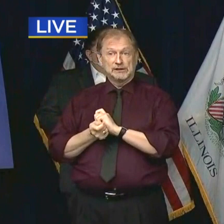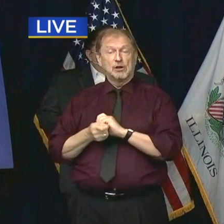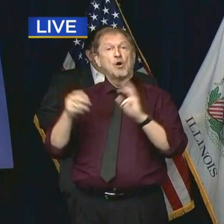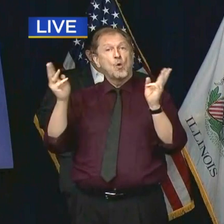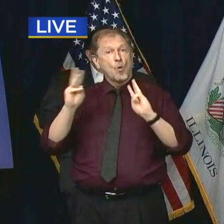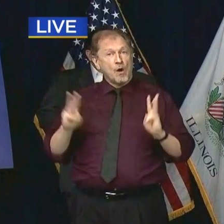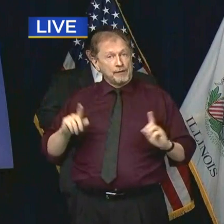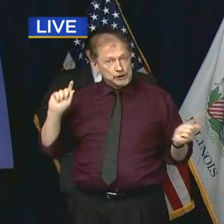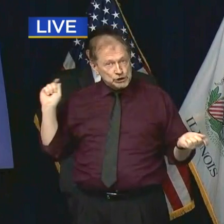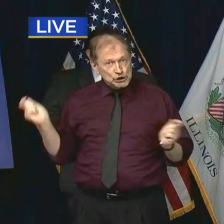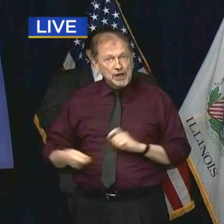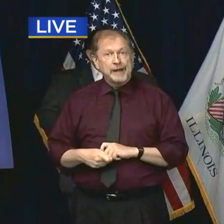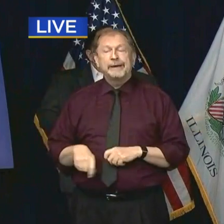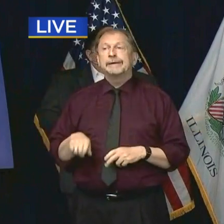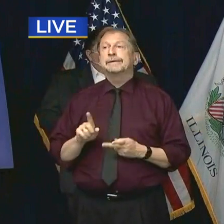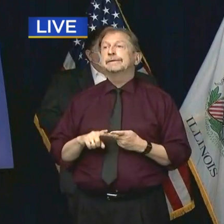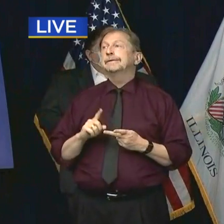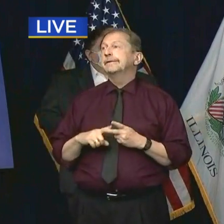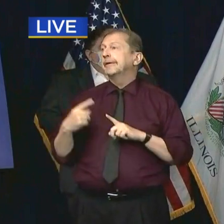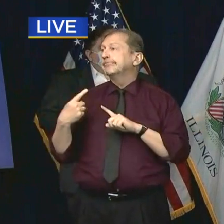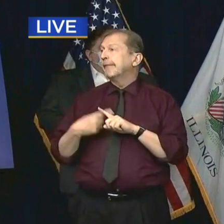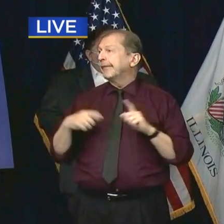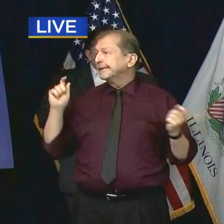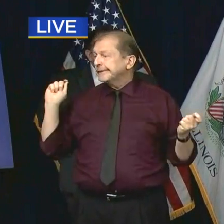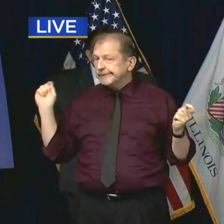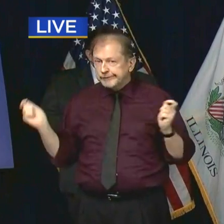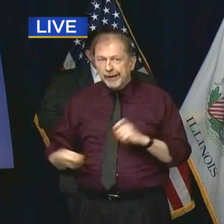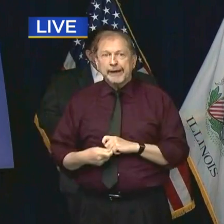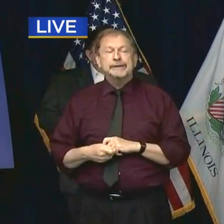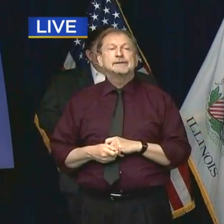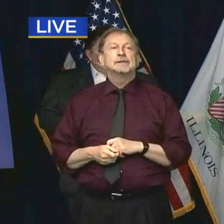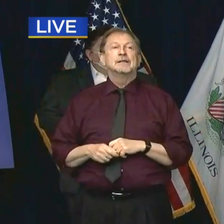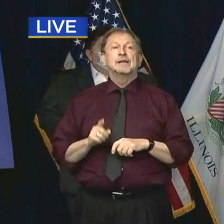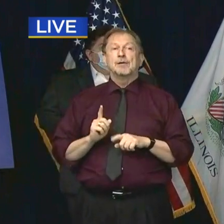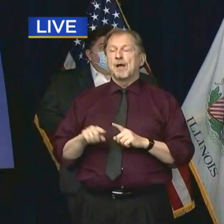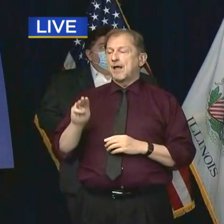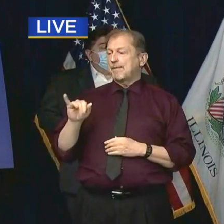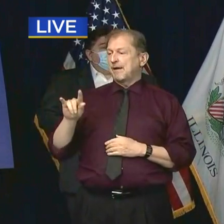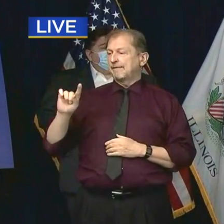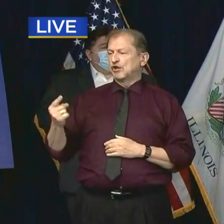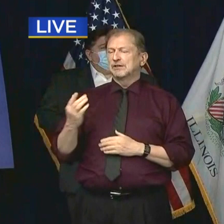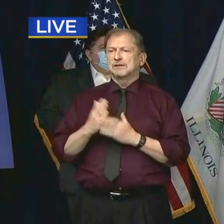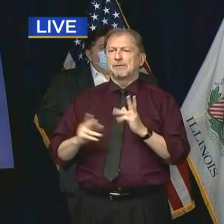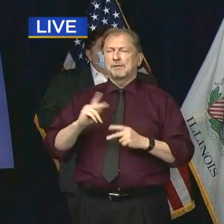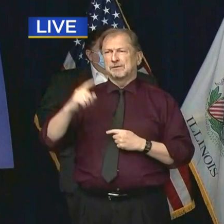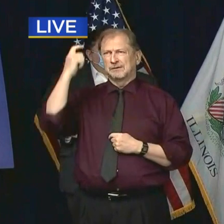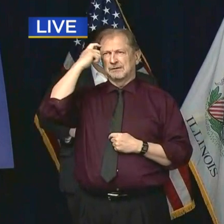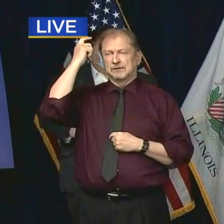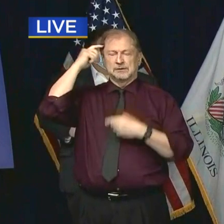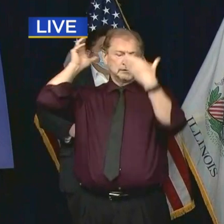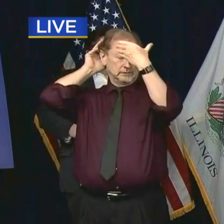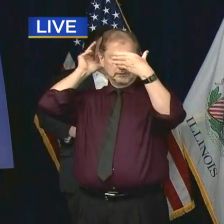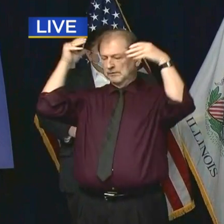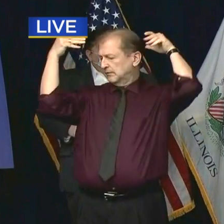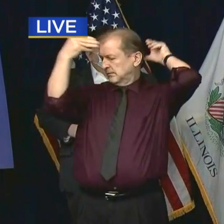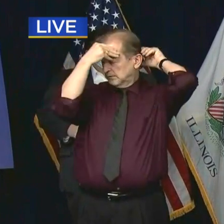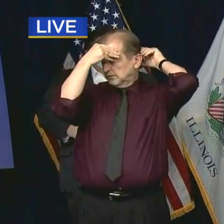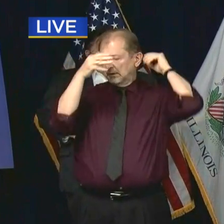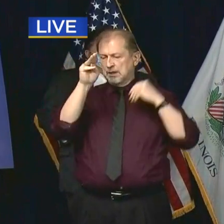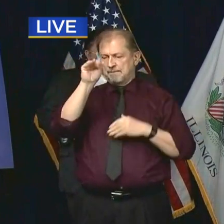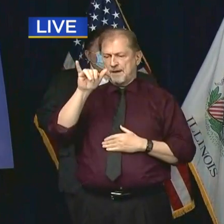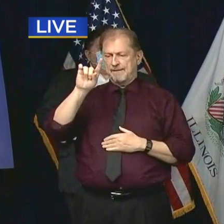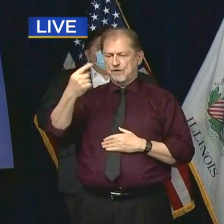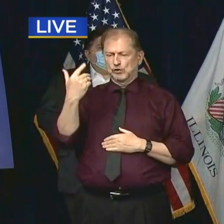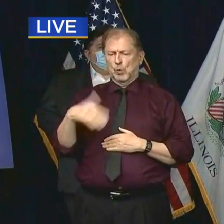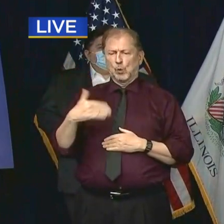not only a change in the weather, the season, but also a change in some people's psyche. The change has highlighted